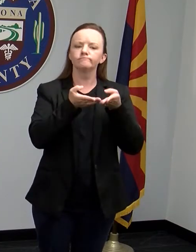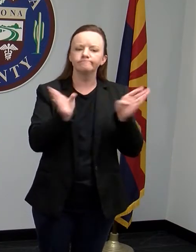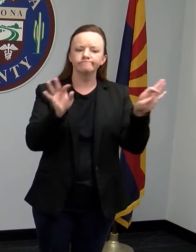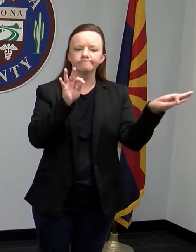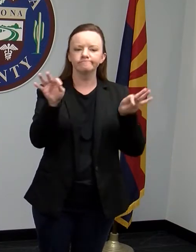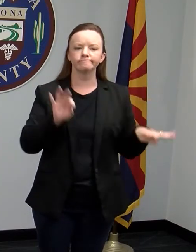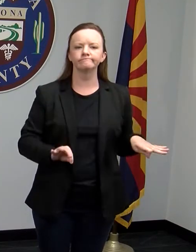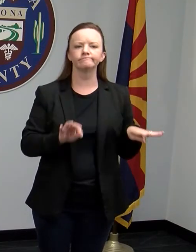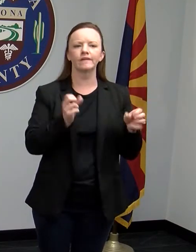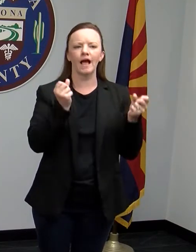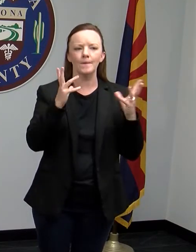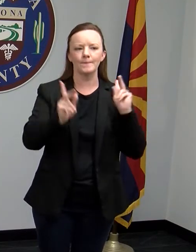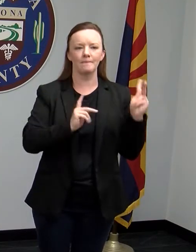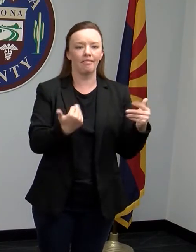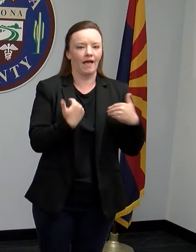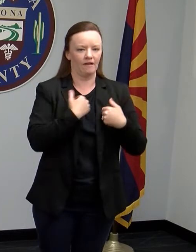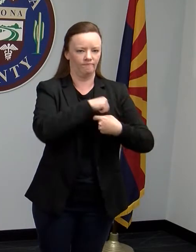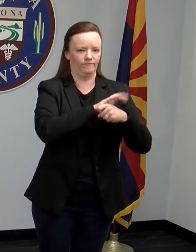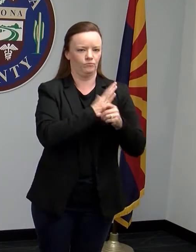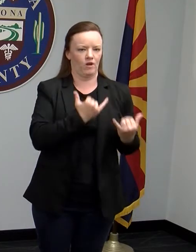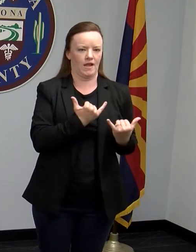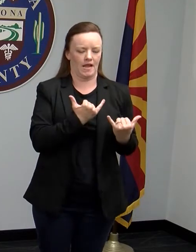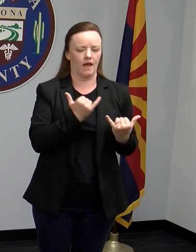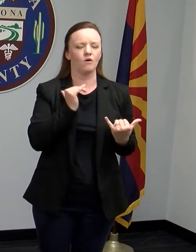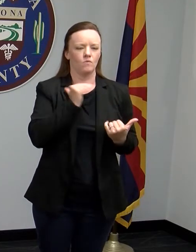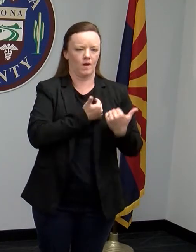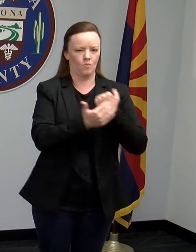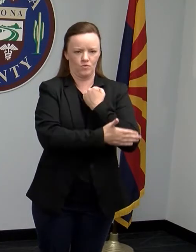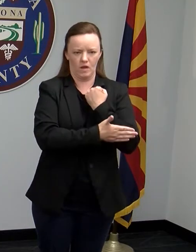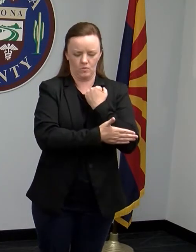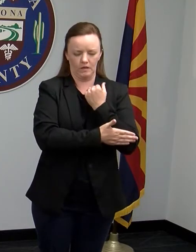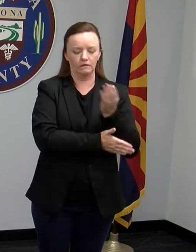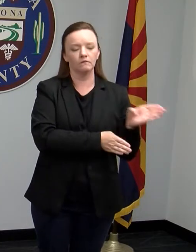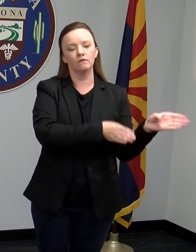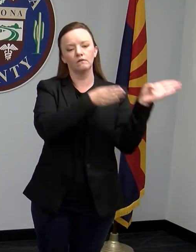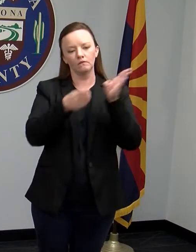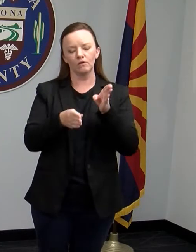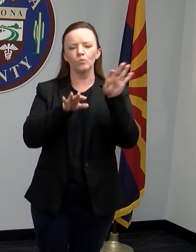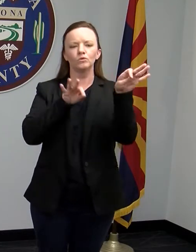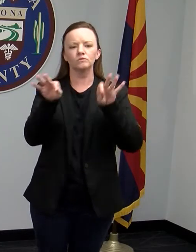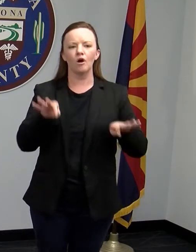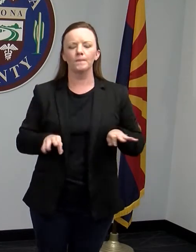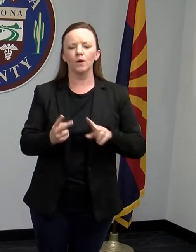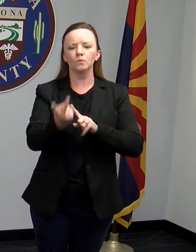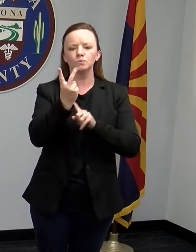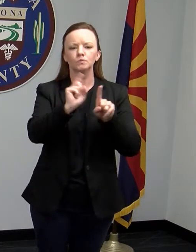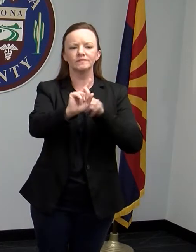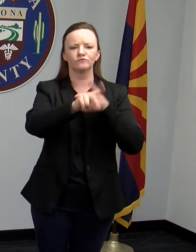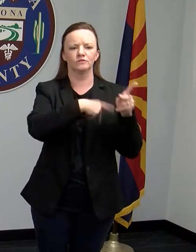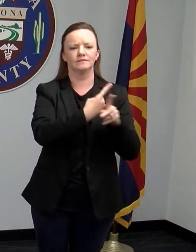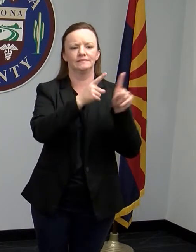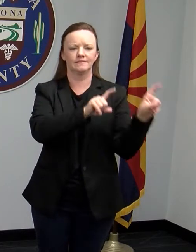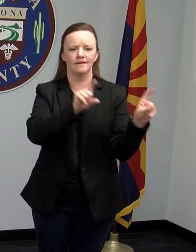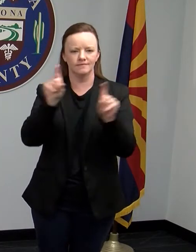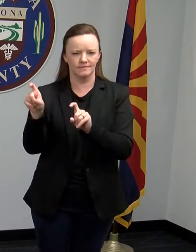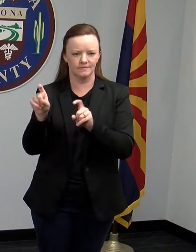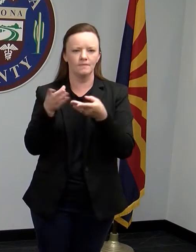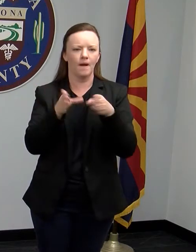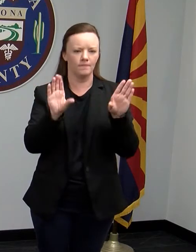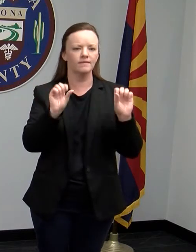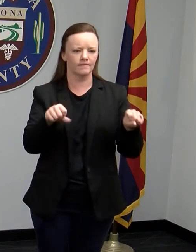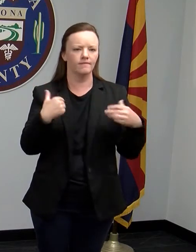cases right now in Maricopa County, and then we're going to talk a little bit about the different types of testing available to the public.